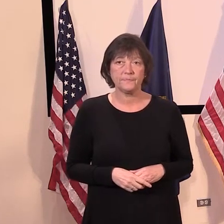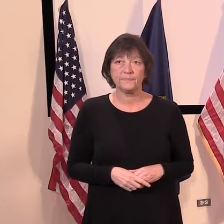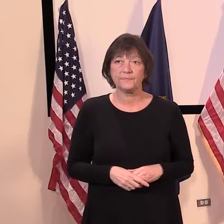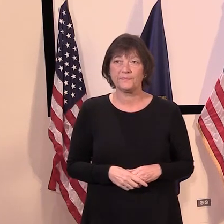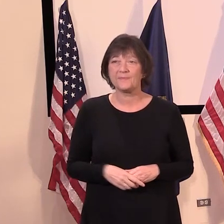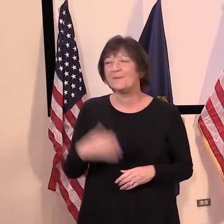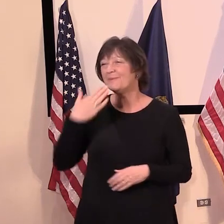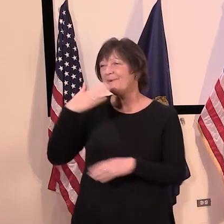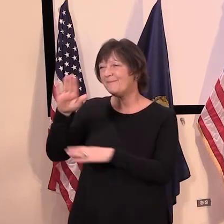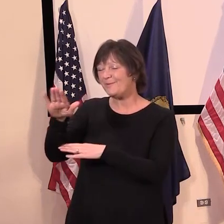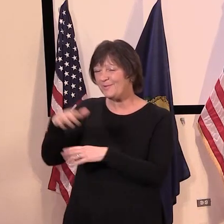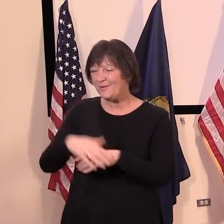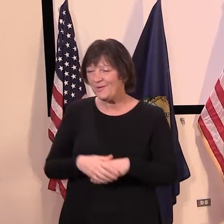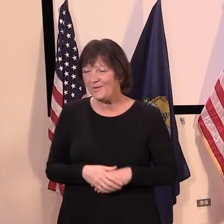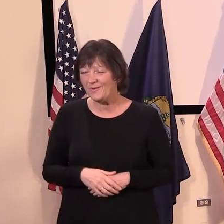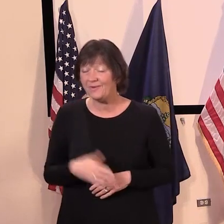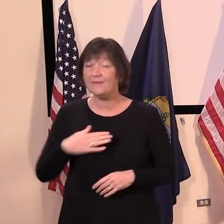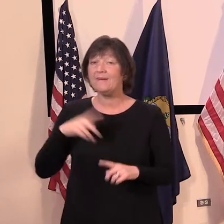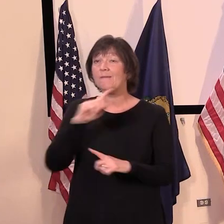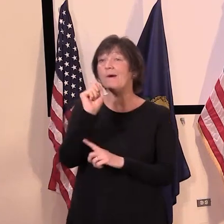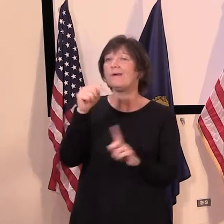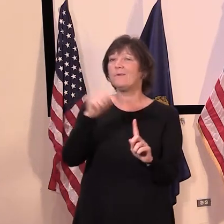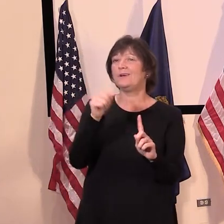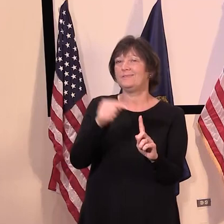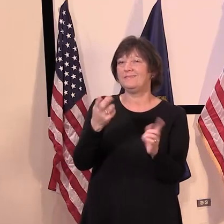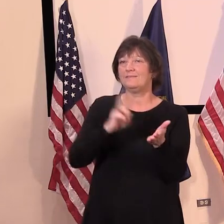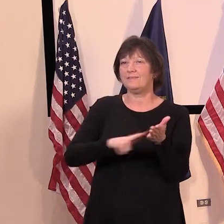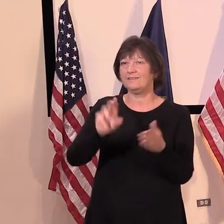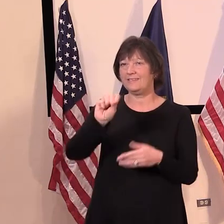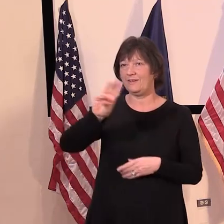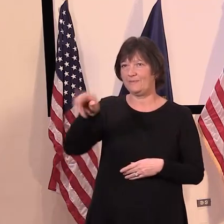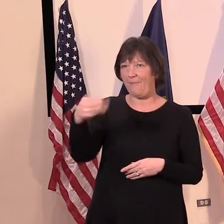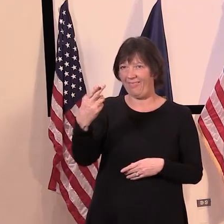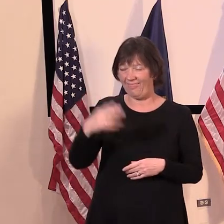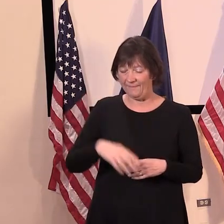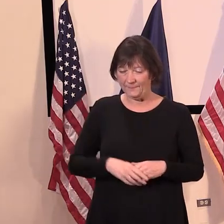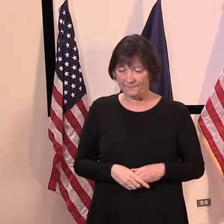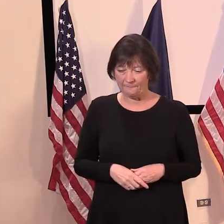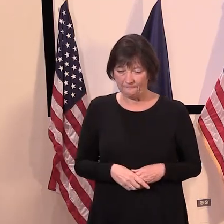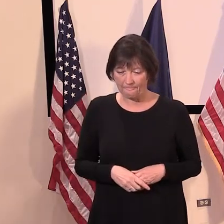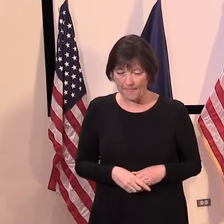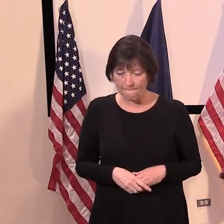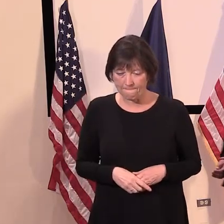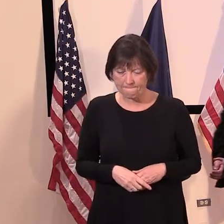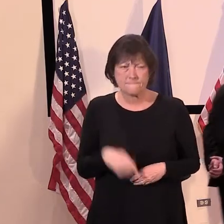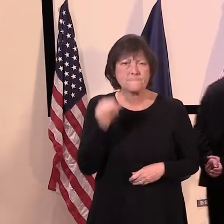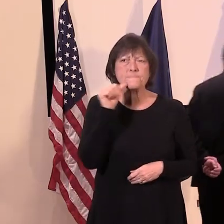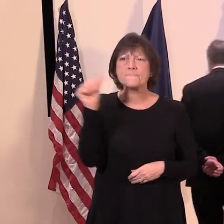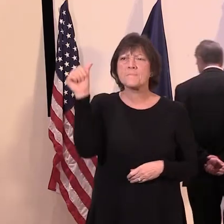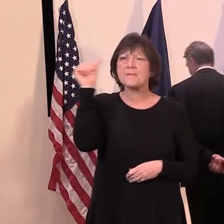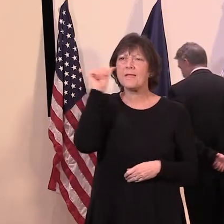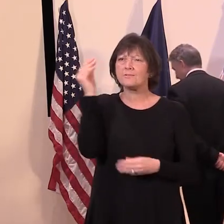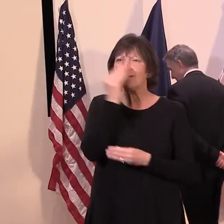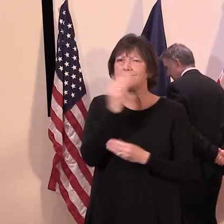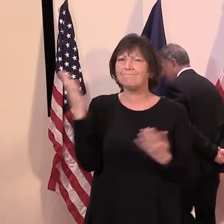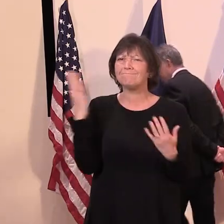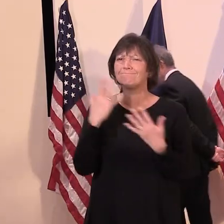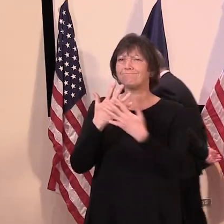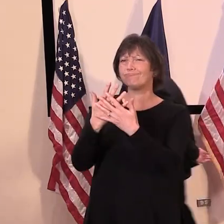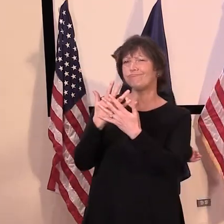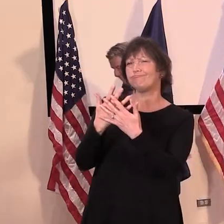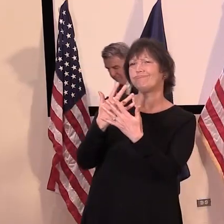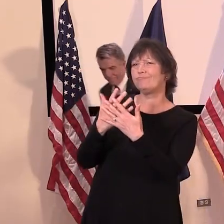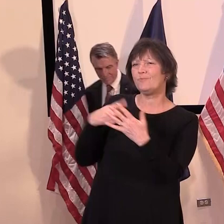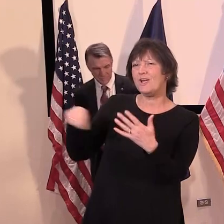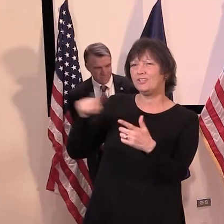Good afternoon. Uh, this is for secretary Smith. Uh, it was re it was reported yesterday that the inmates within